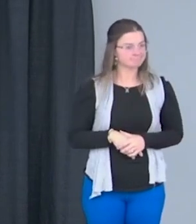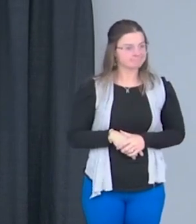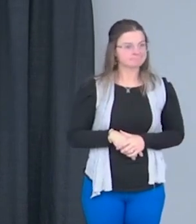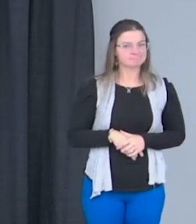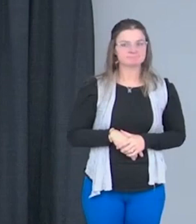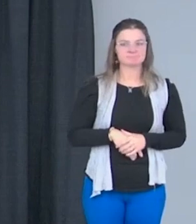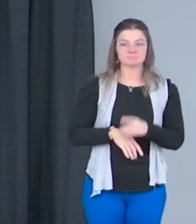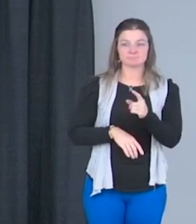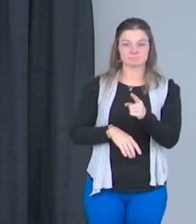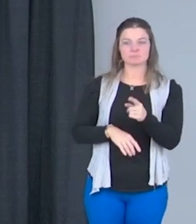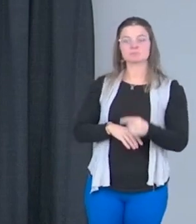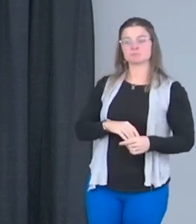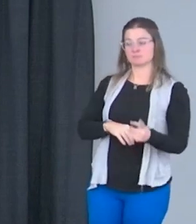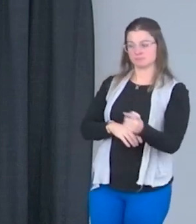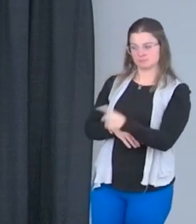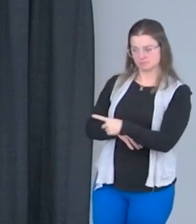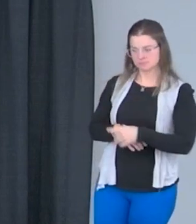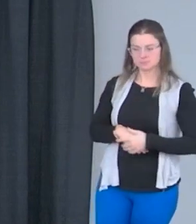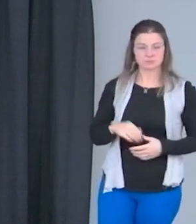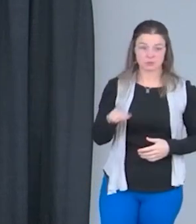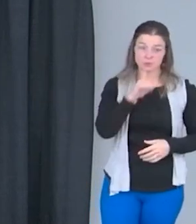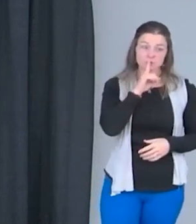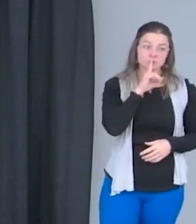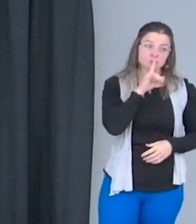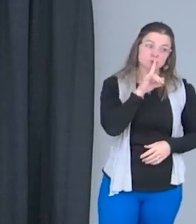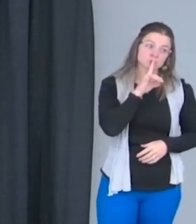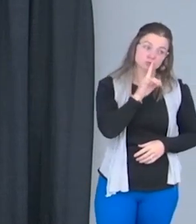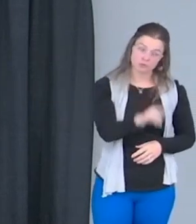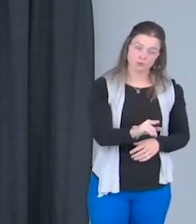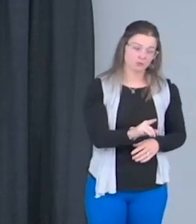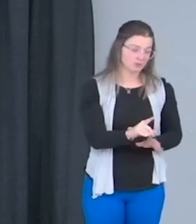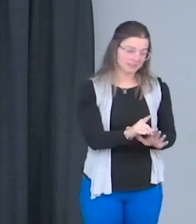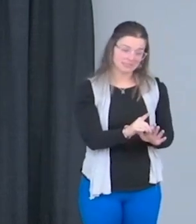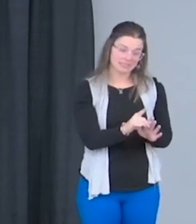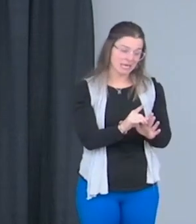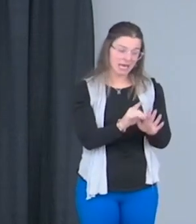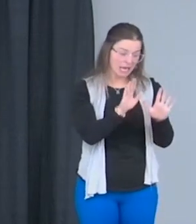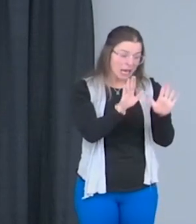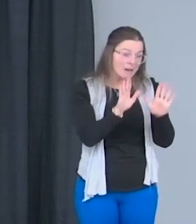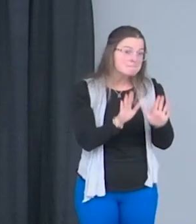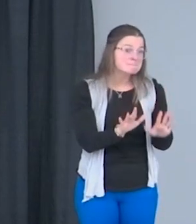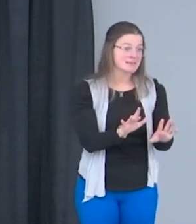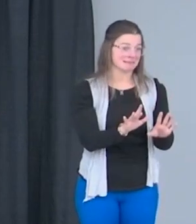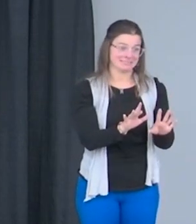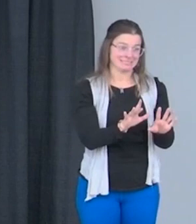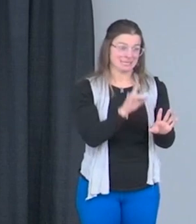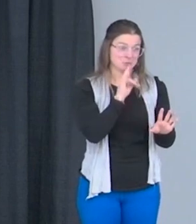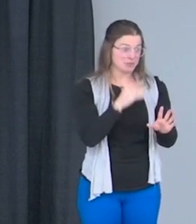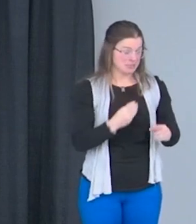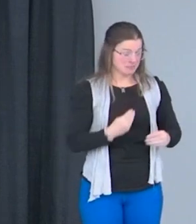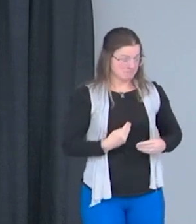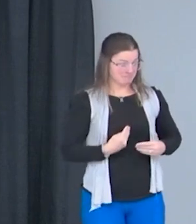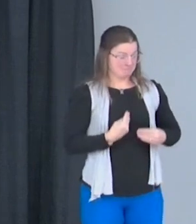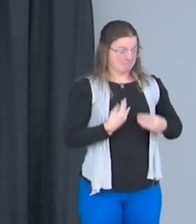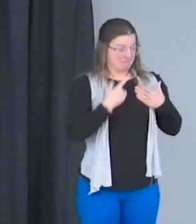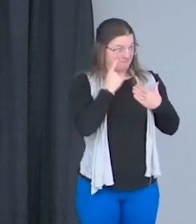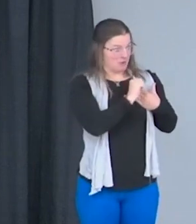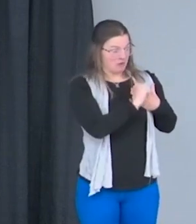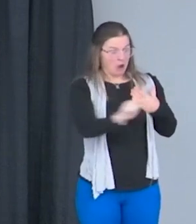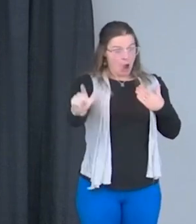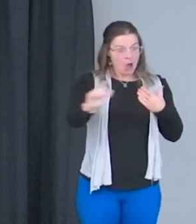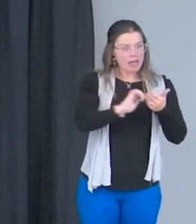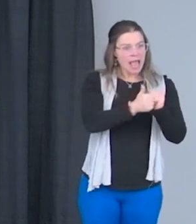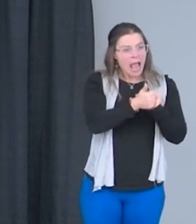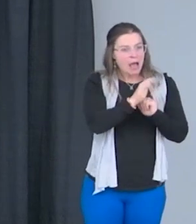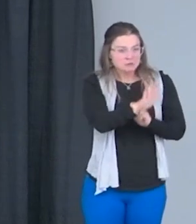You are truly amazing and an inspiration to everyone. How is your sweet, strong